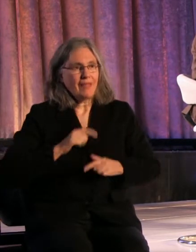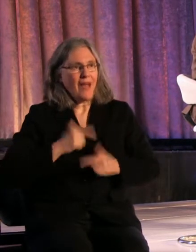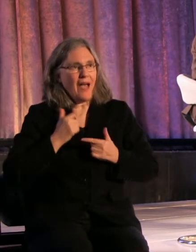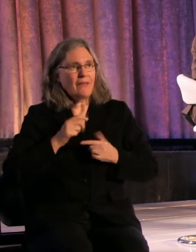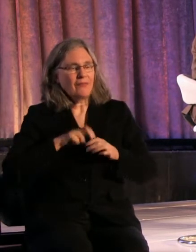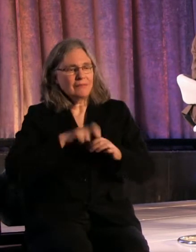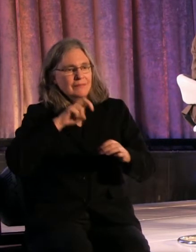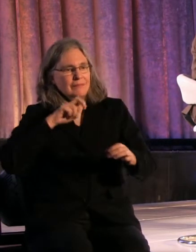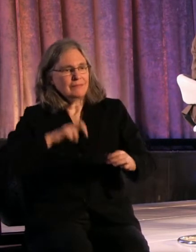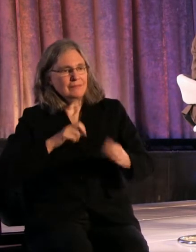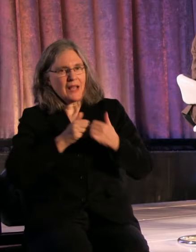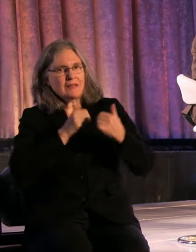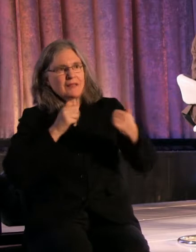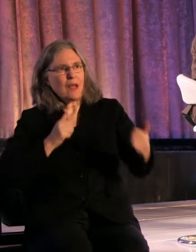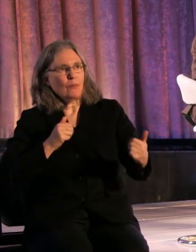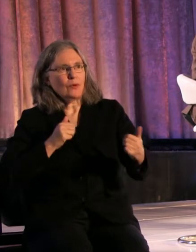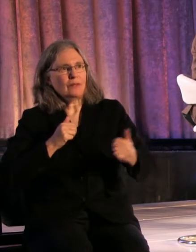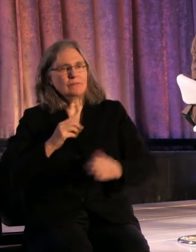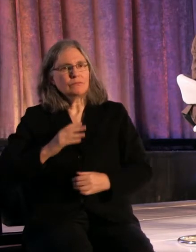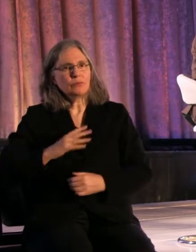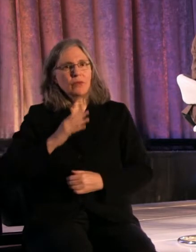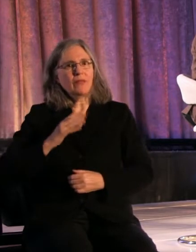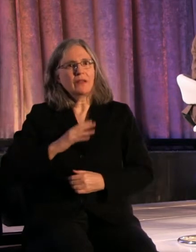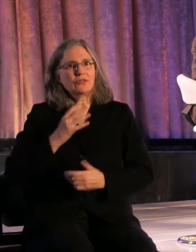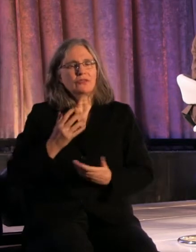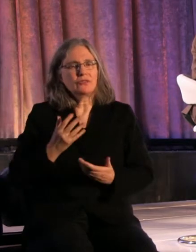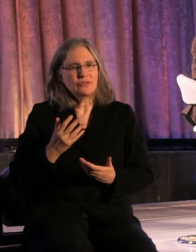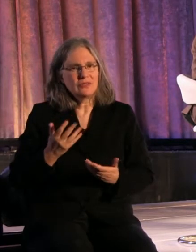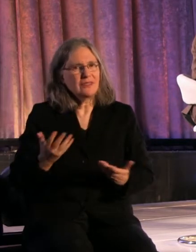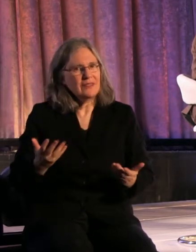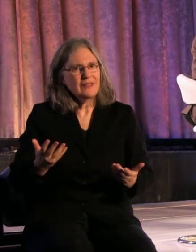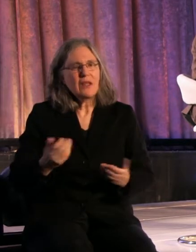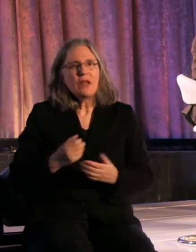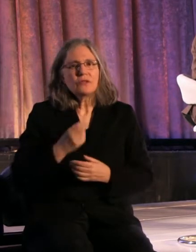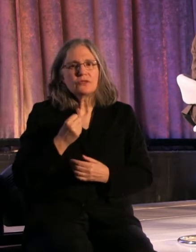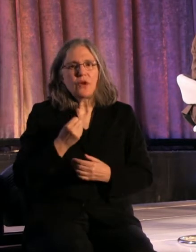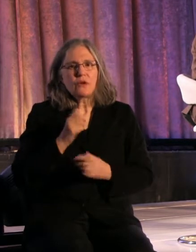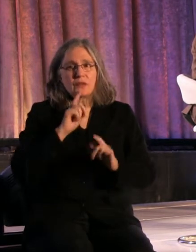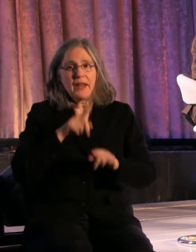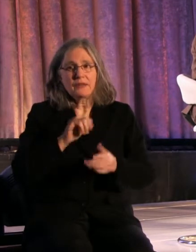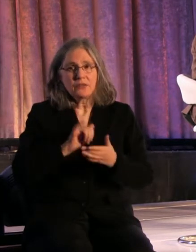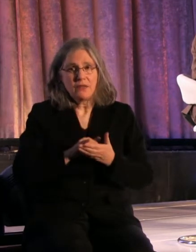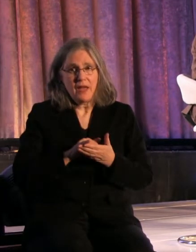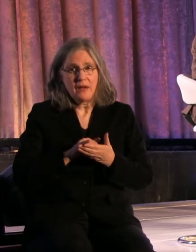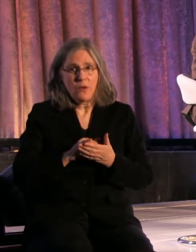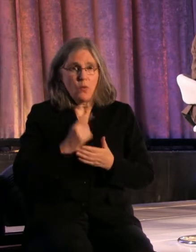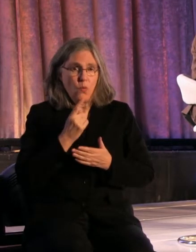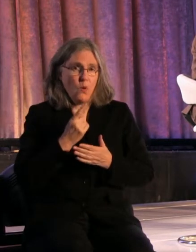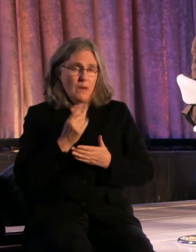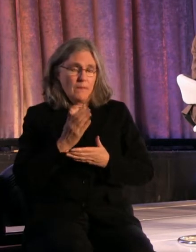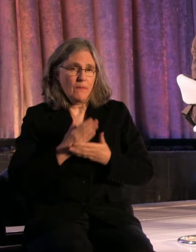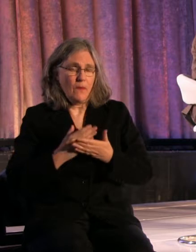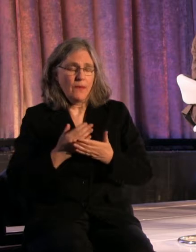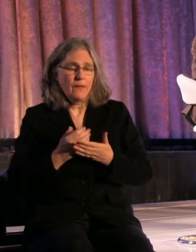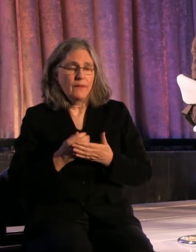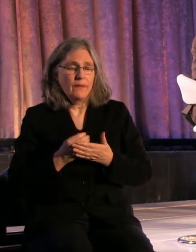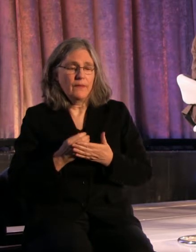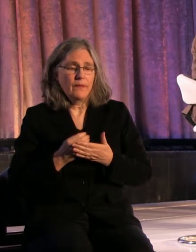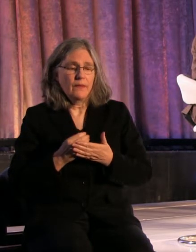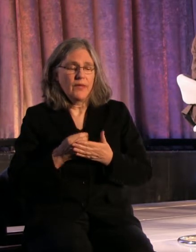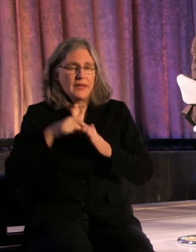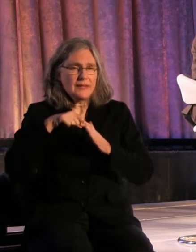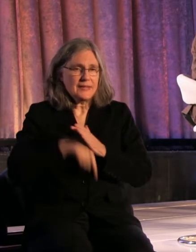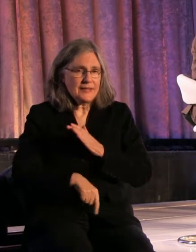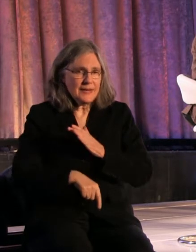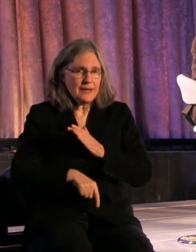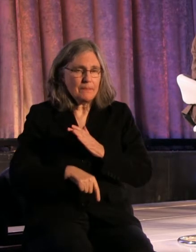But to answer sort of the last question within this question, I think one element of deep intimacy for me is